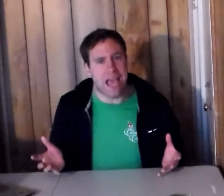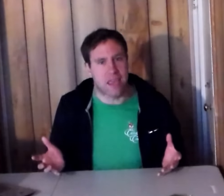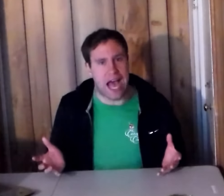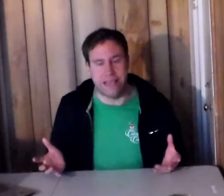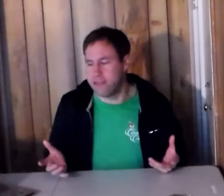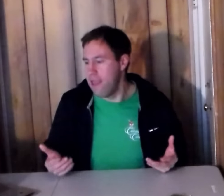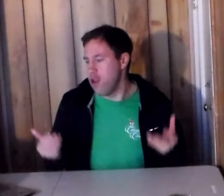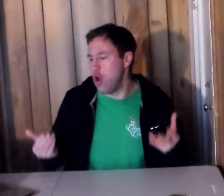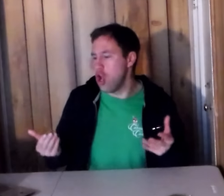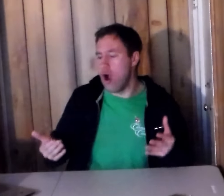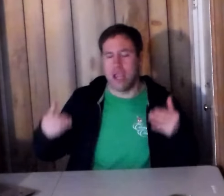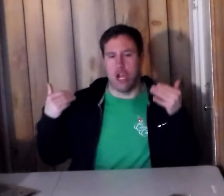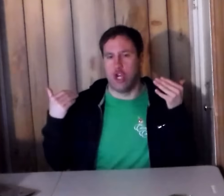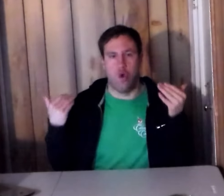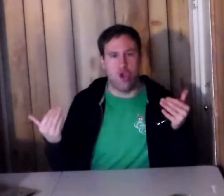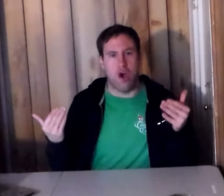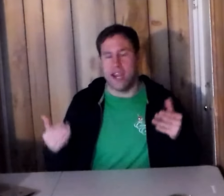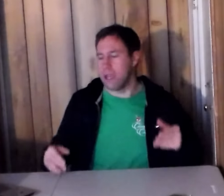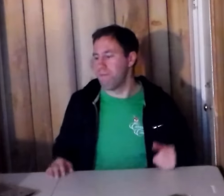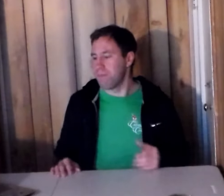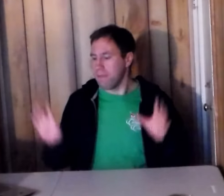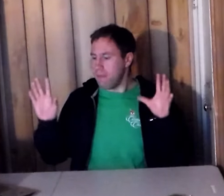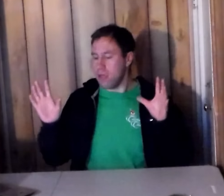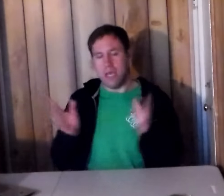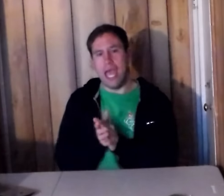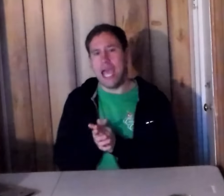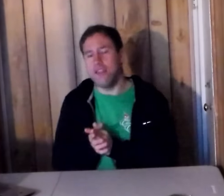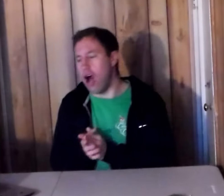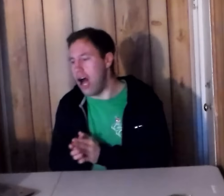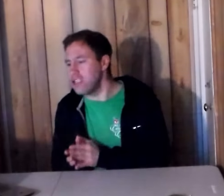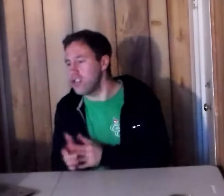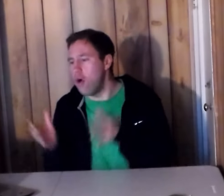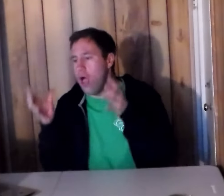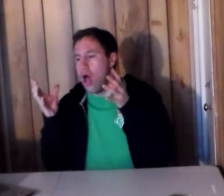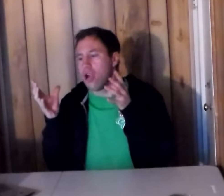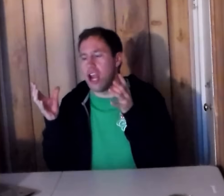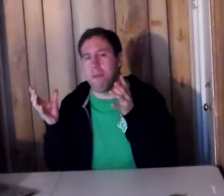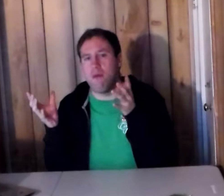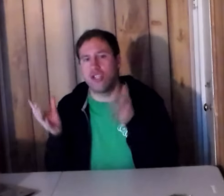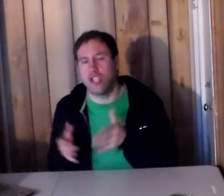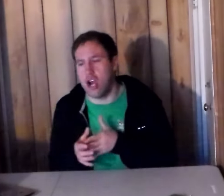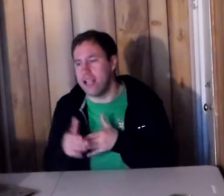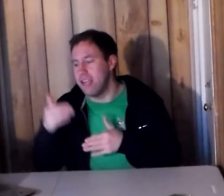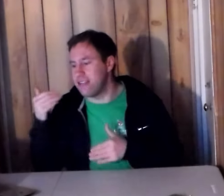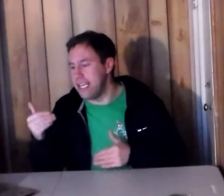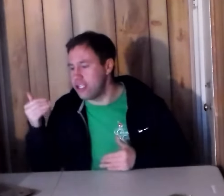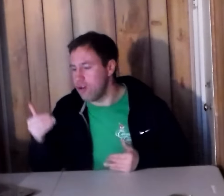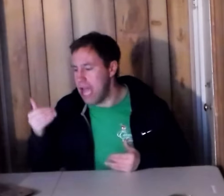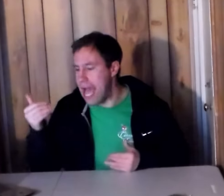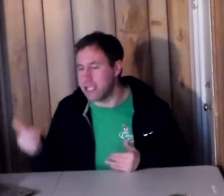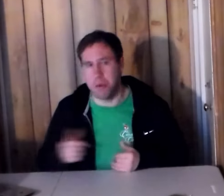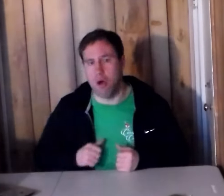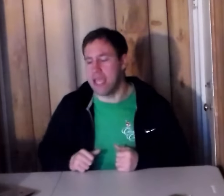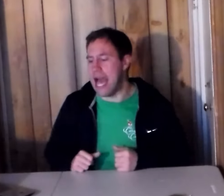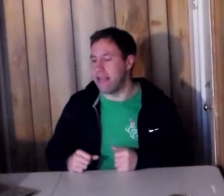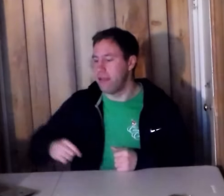that, guys. New York, New York. And they're also going to be returning to Detroit as well, guys.